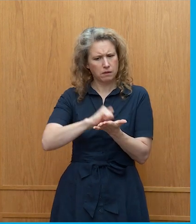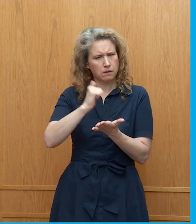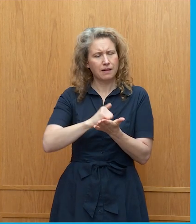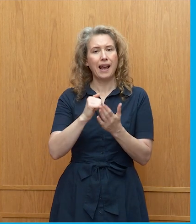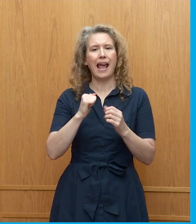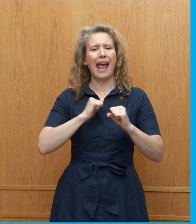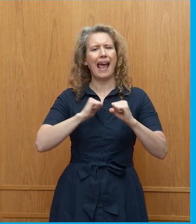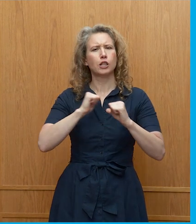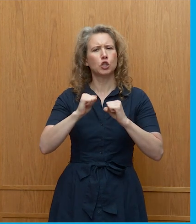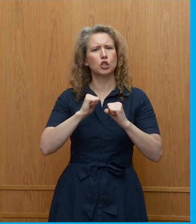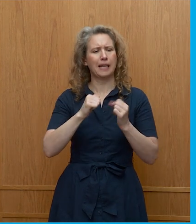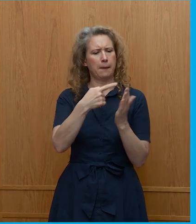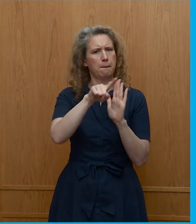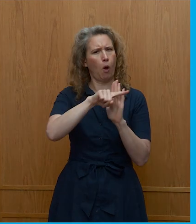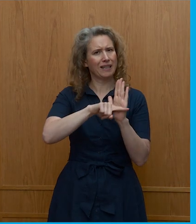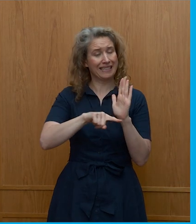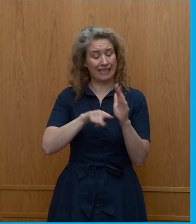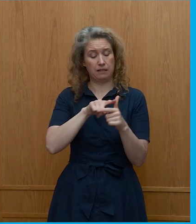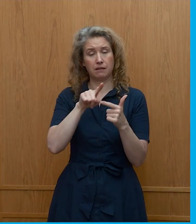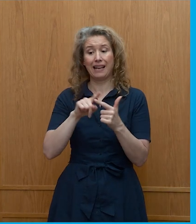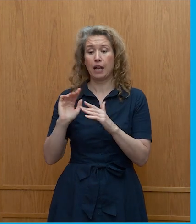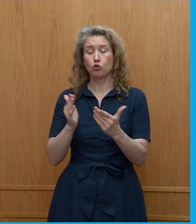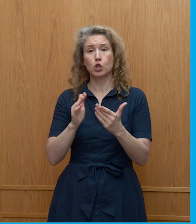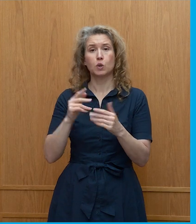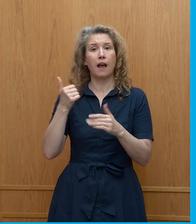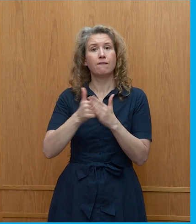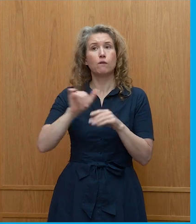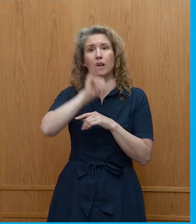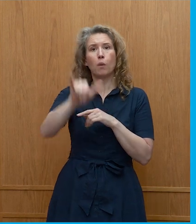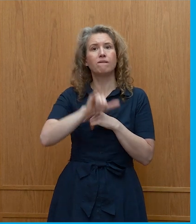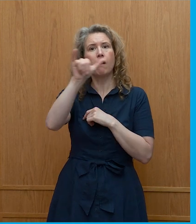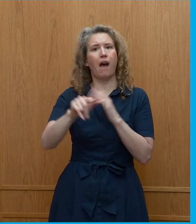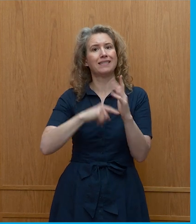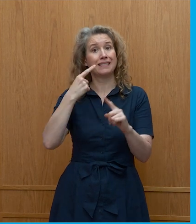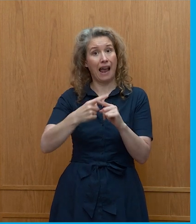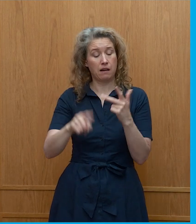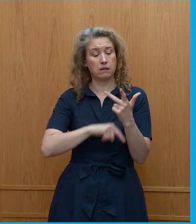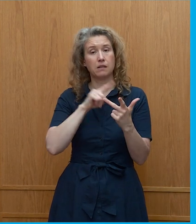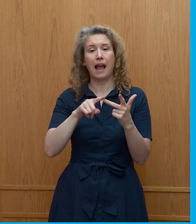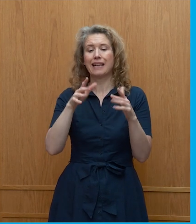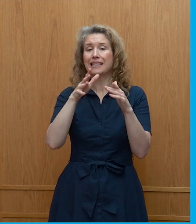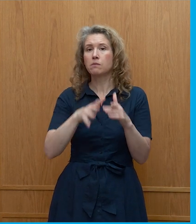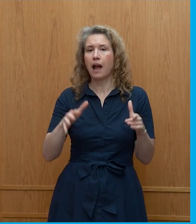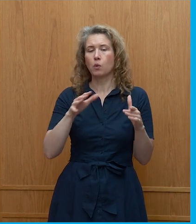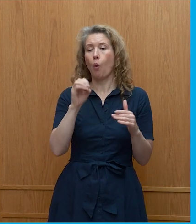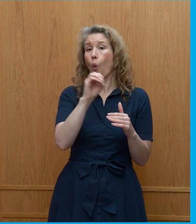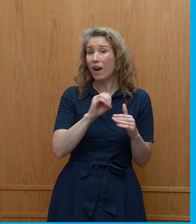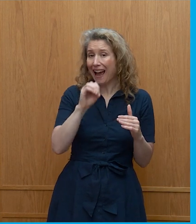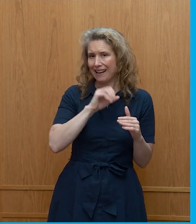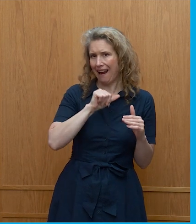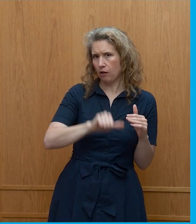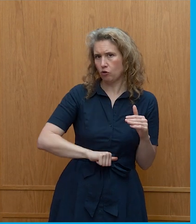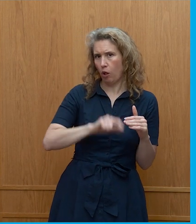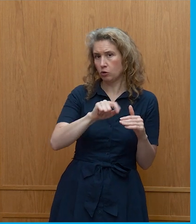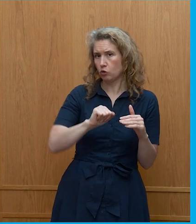policy, introduce a frequent flyer tax, and expand organic agriculture in Scotland?